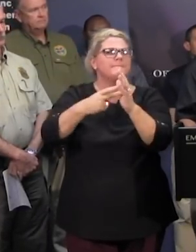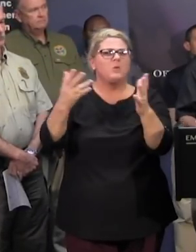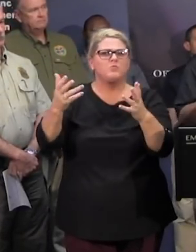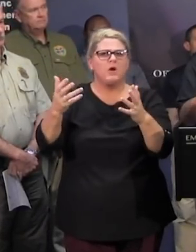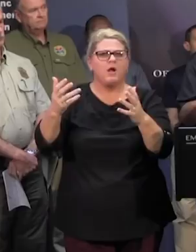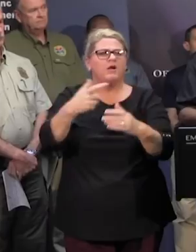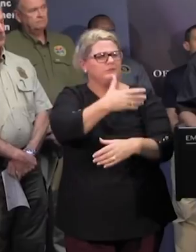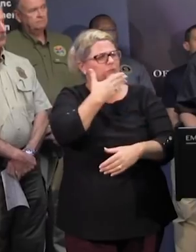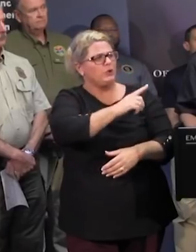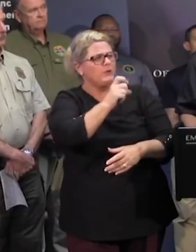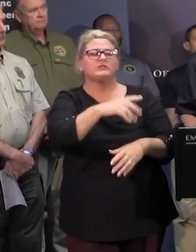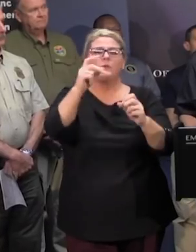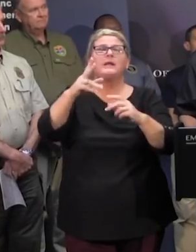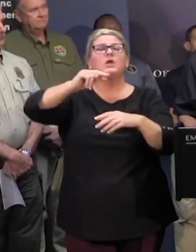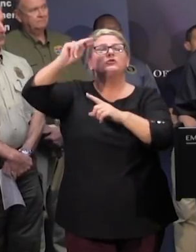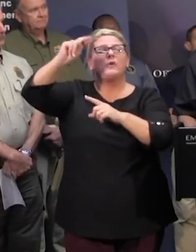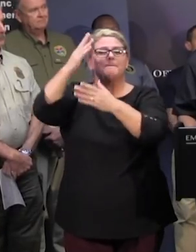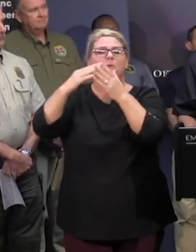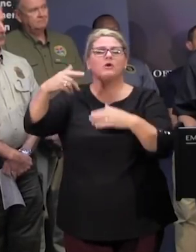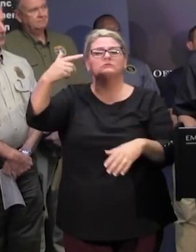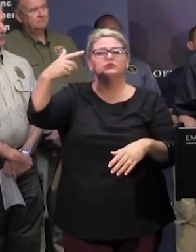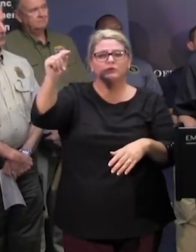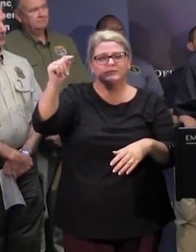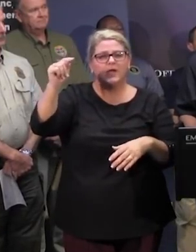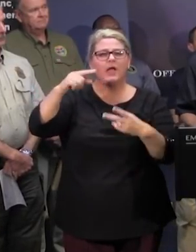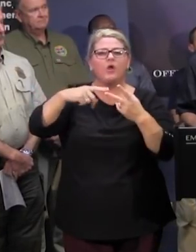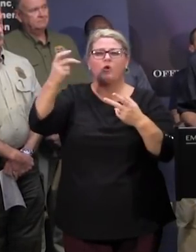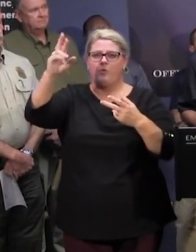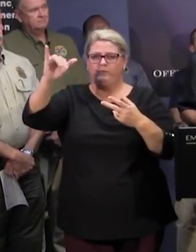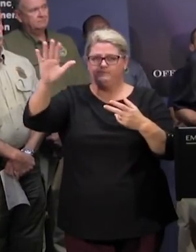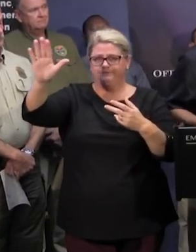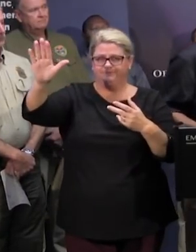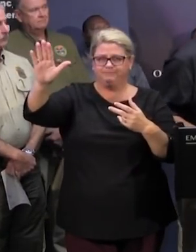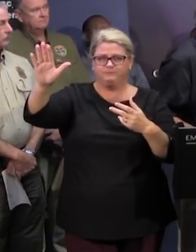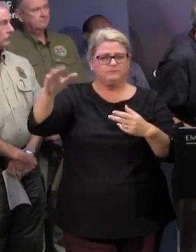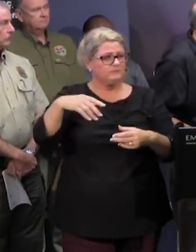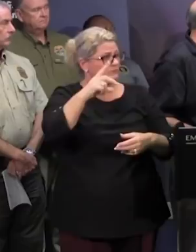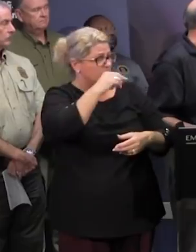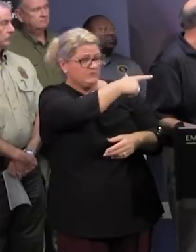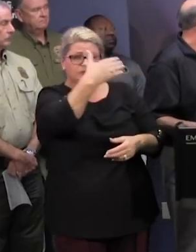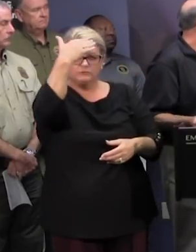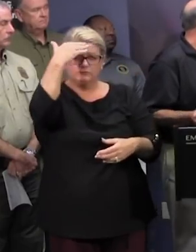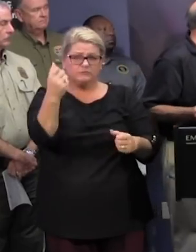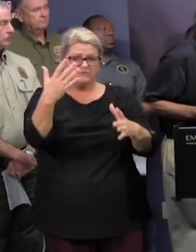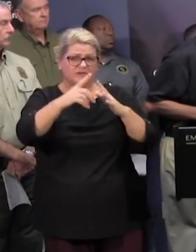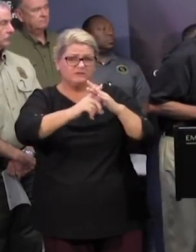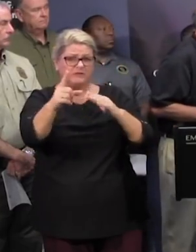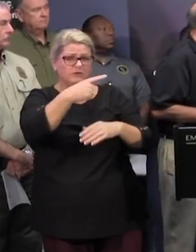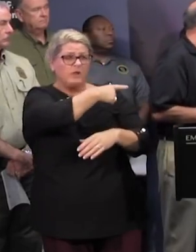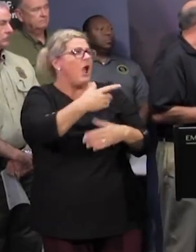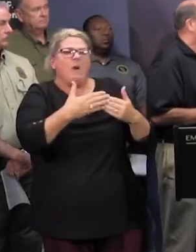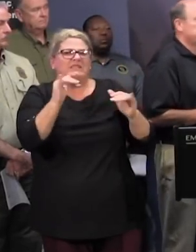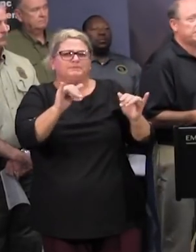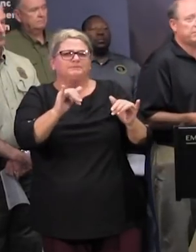sorry i'm sorry good question sir uh that's the george georgetown in orree and i don't know if you have a number on the evacuated number yeah it's close